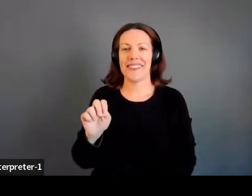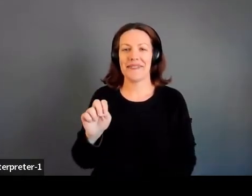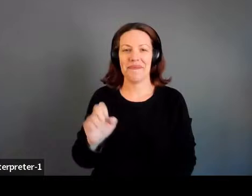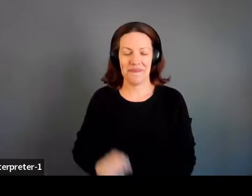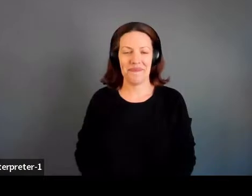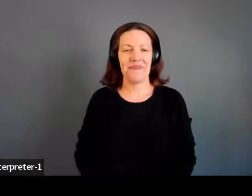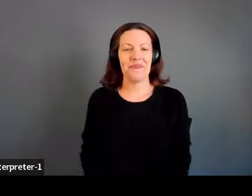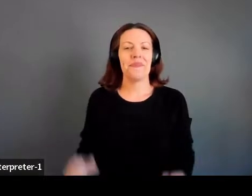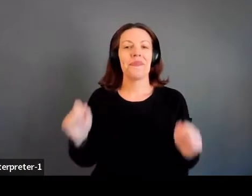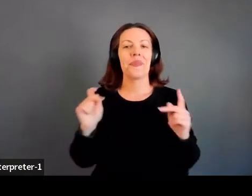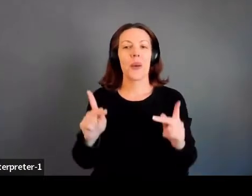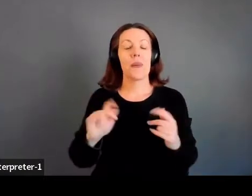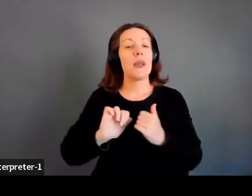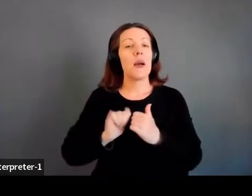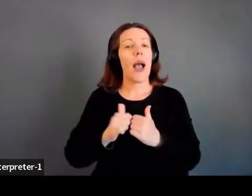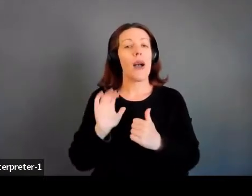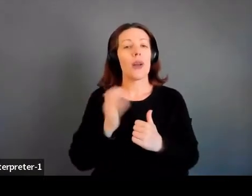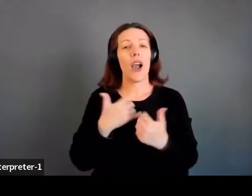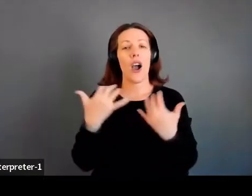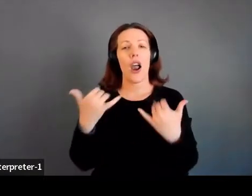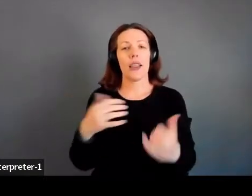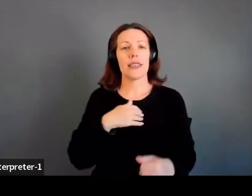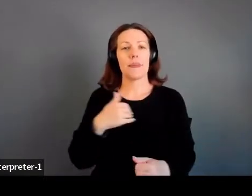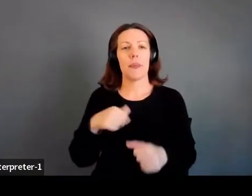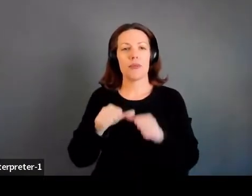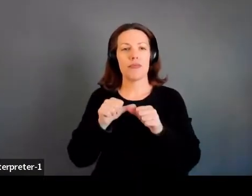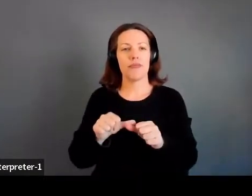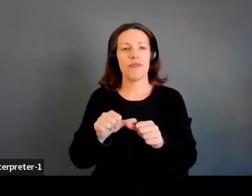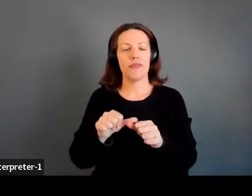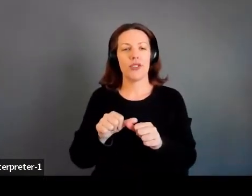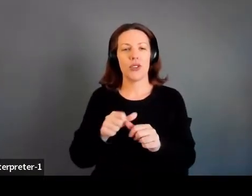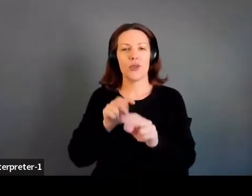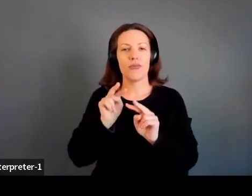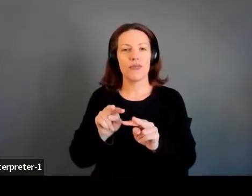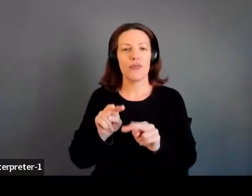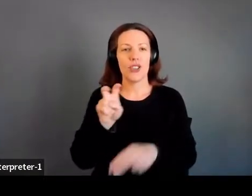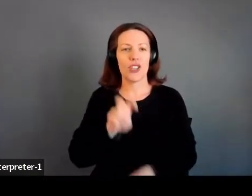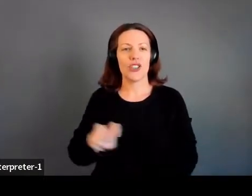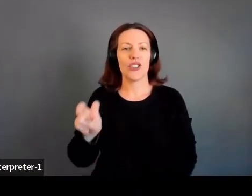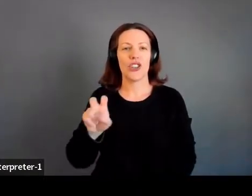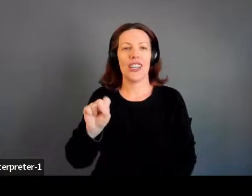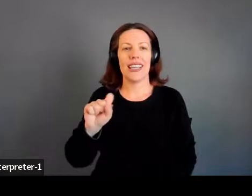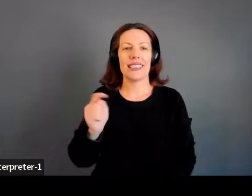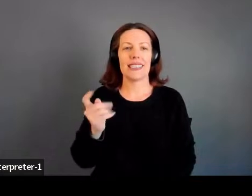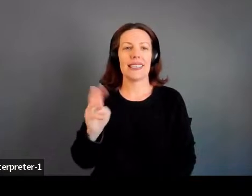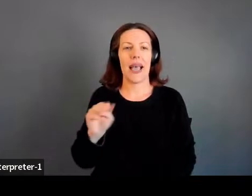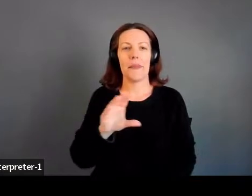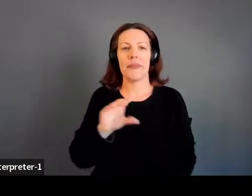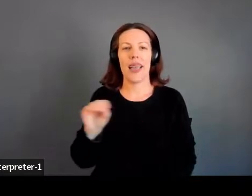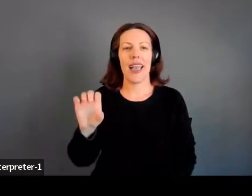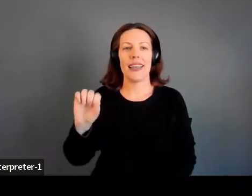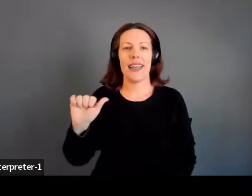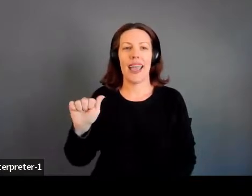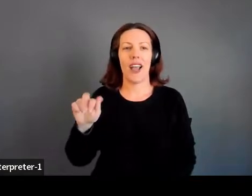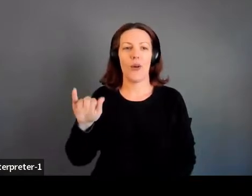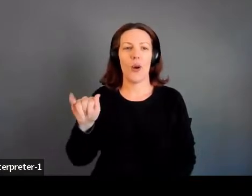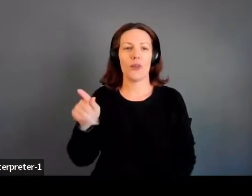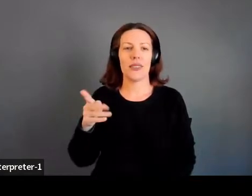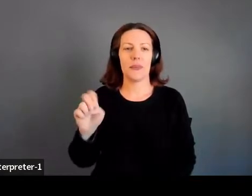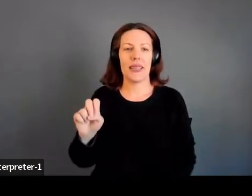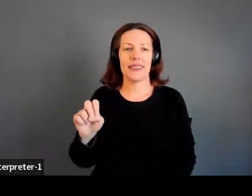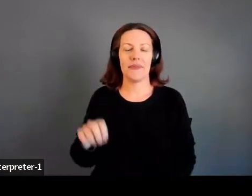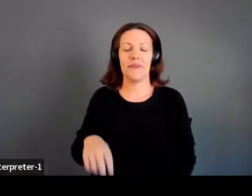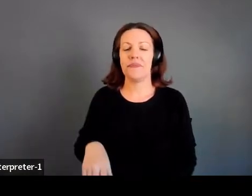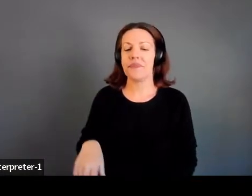All right. So how can our audience members continue to follow your journey in STEM and aerospace? Yeah, I, at this point have